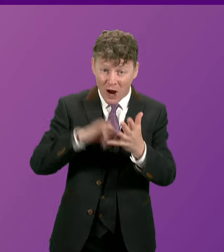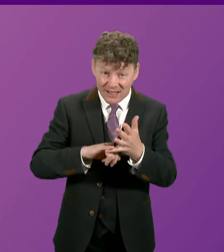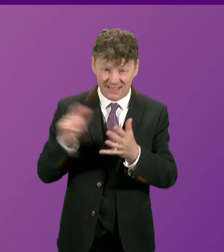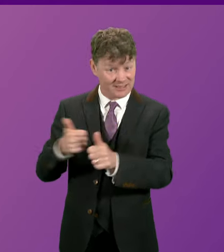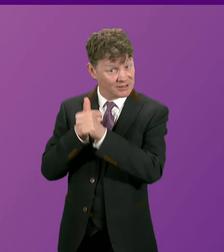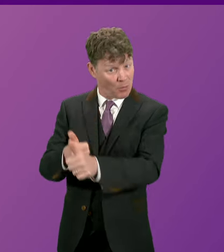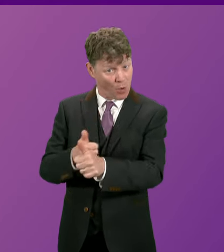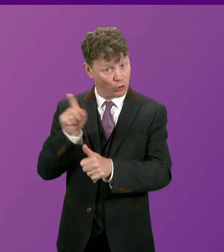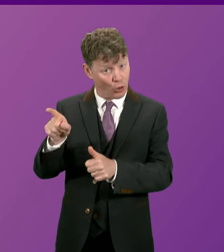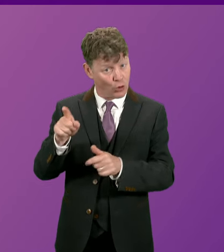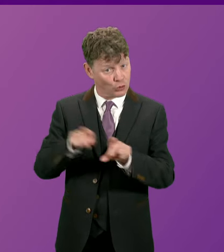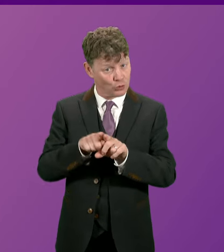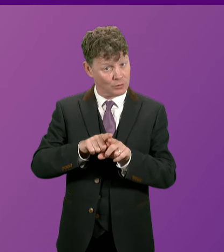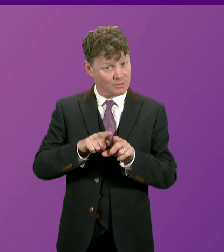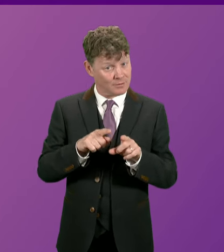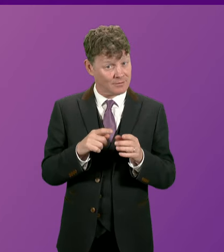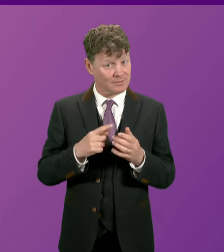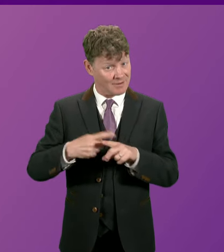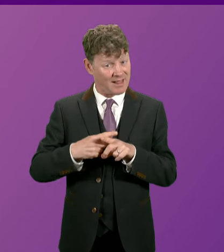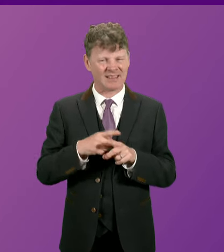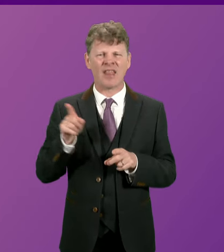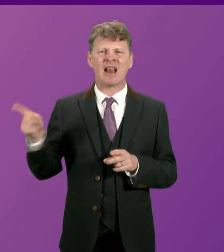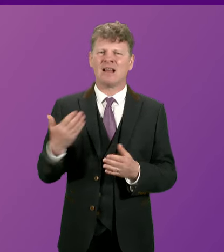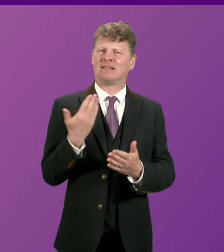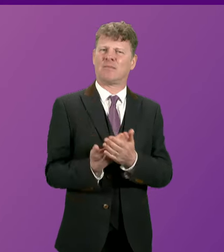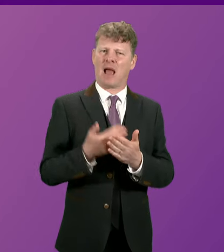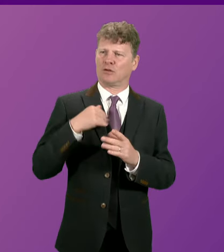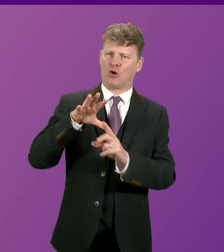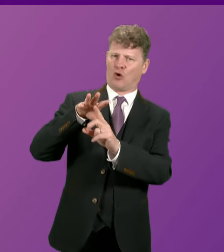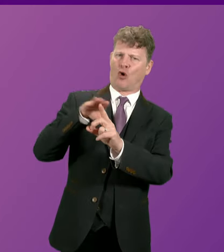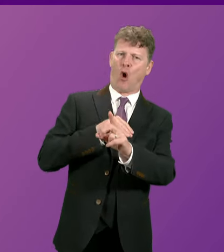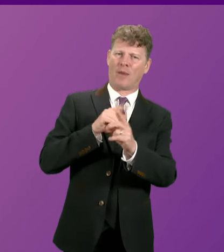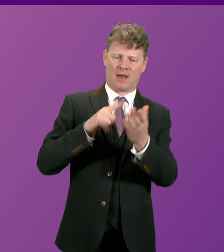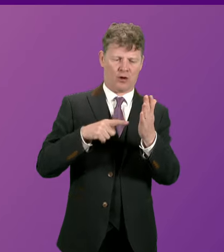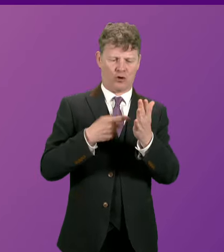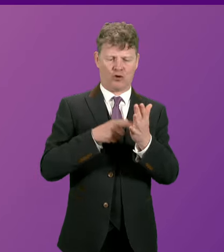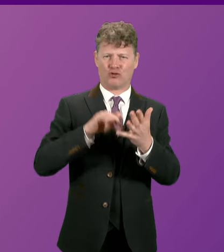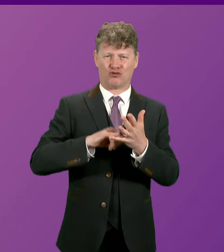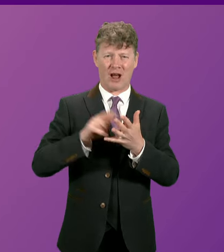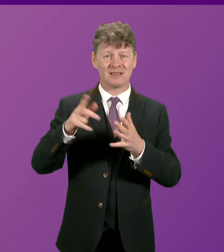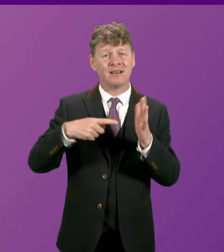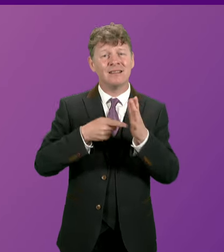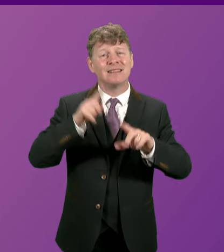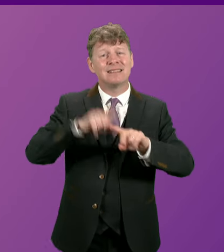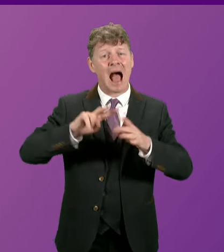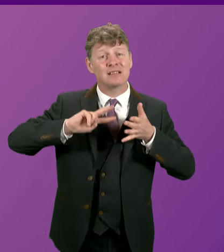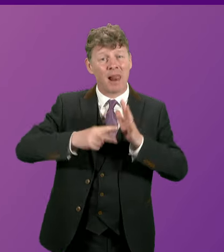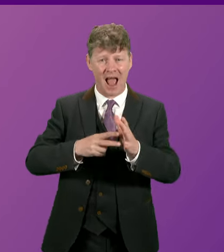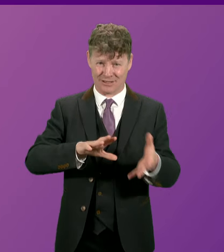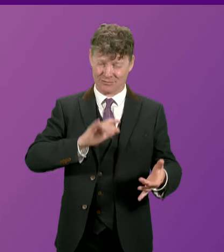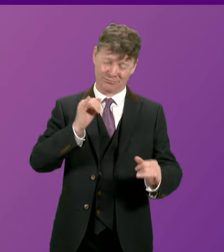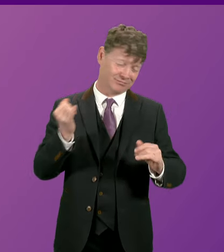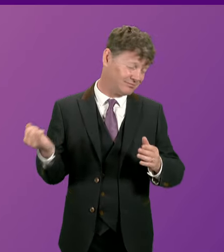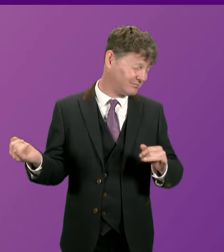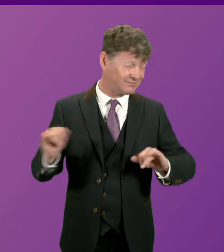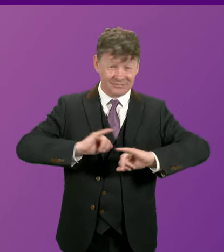demanded, he demanded that we copy Liz Truss' disastrous tax plans. Those, of course, were tax plans